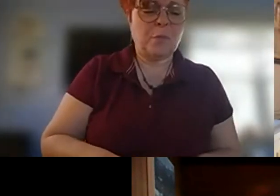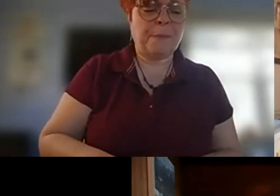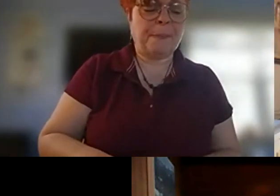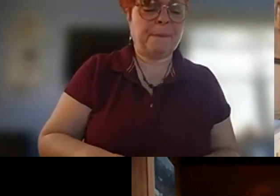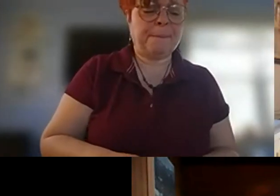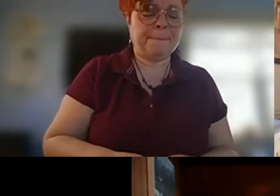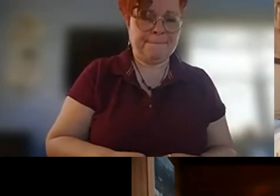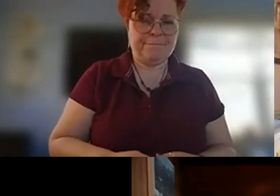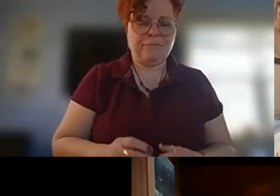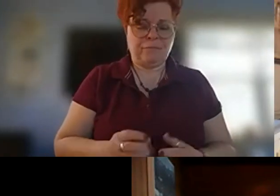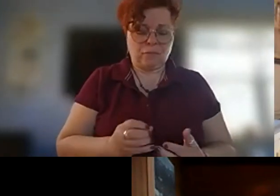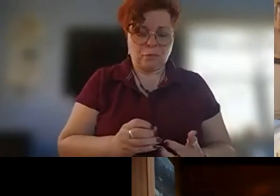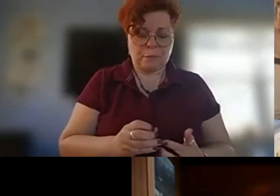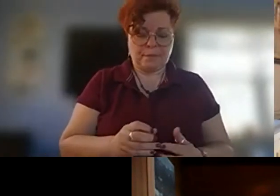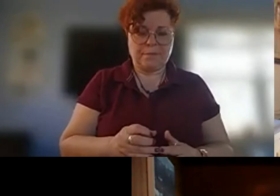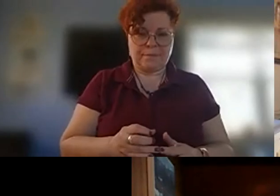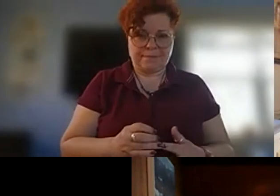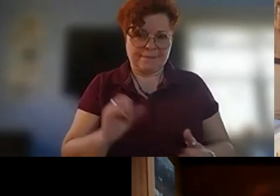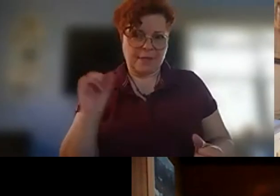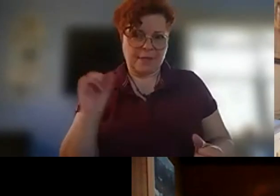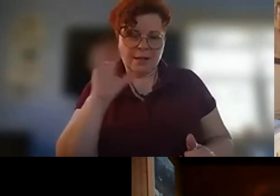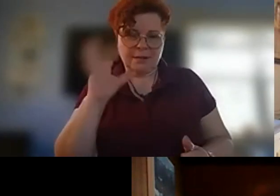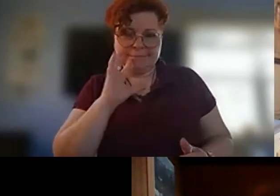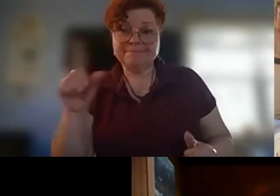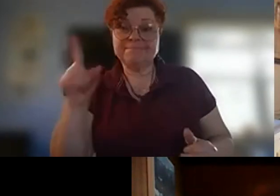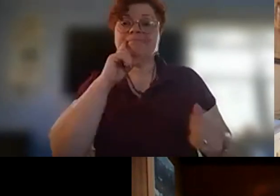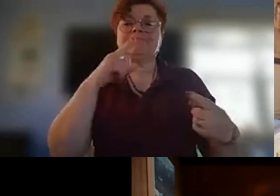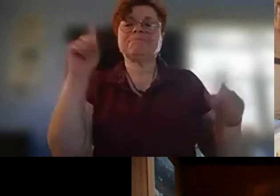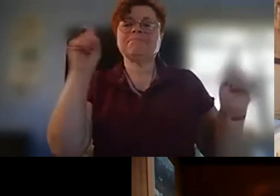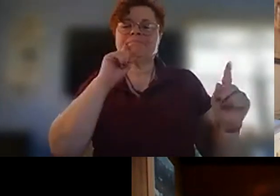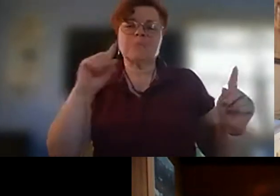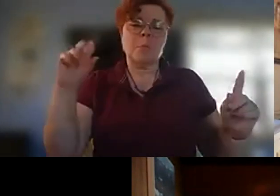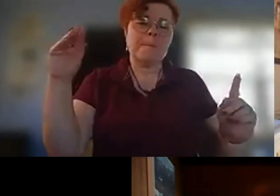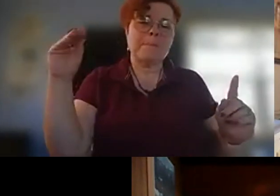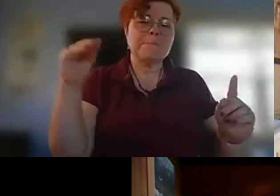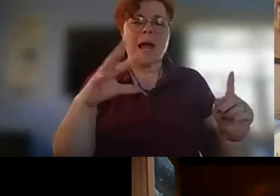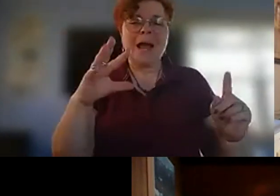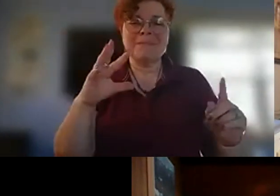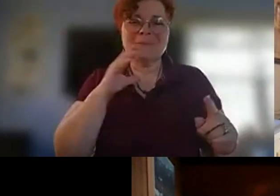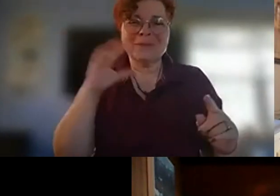allison okay here we come allison we're coming coming for you uh